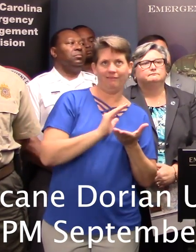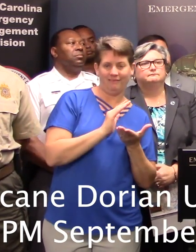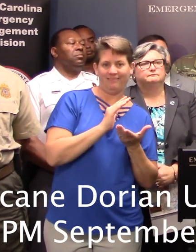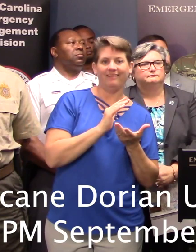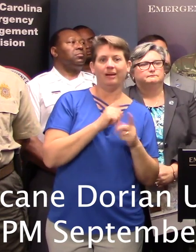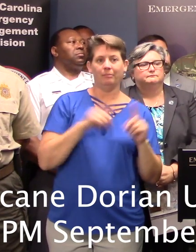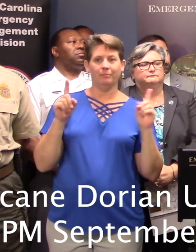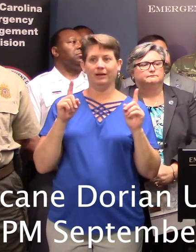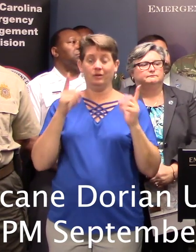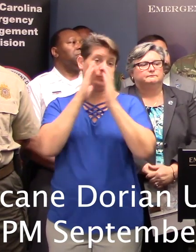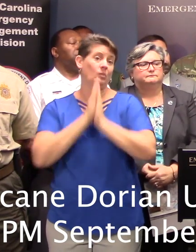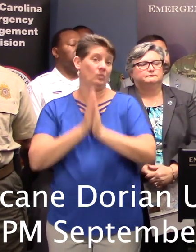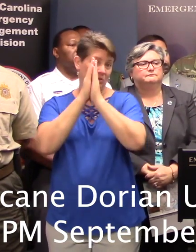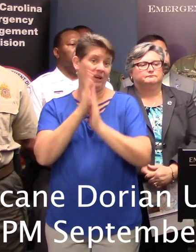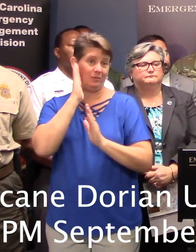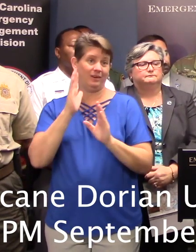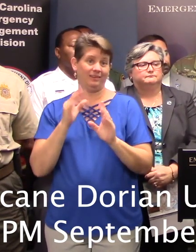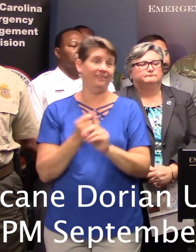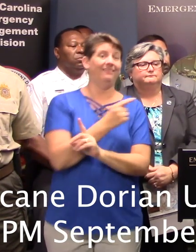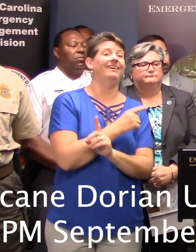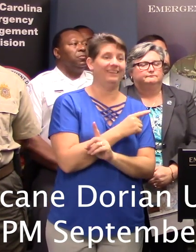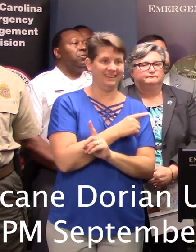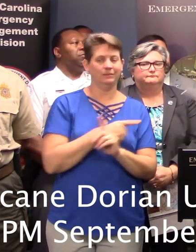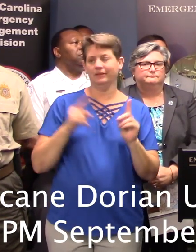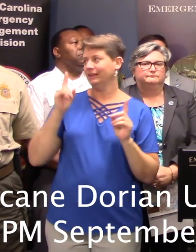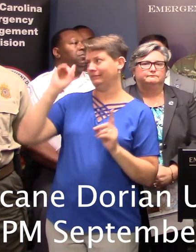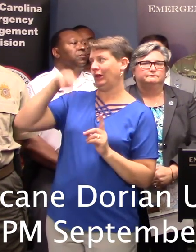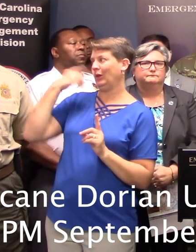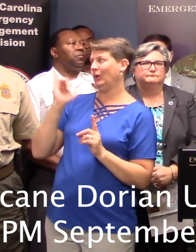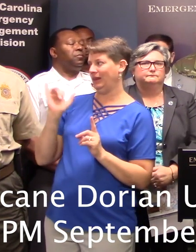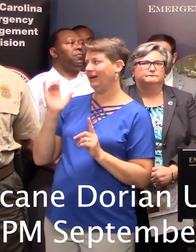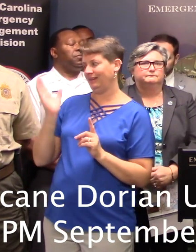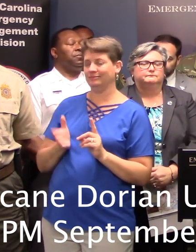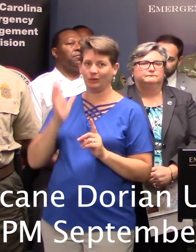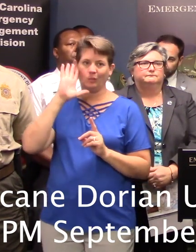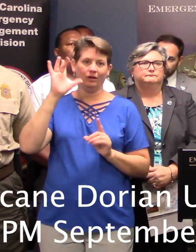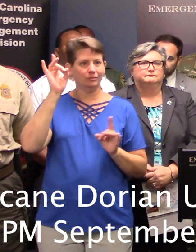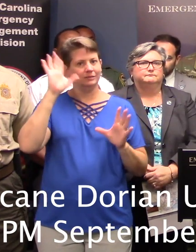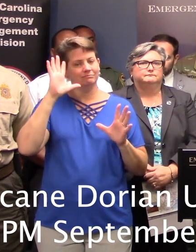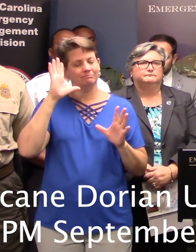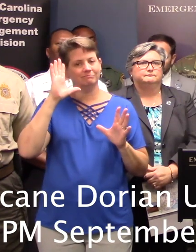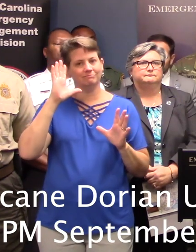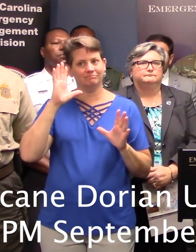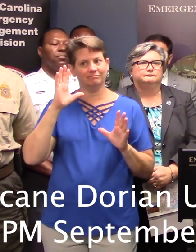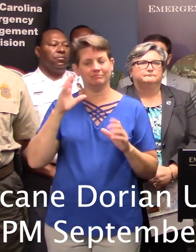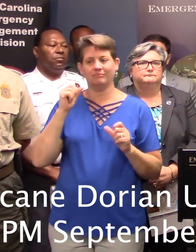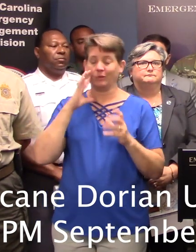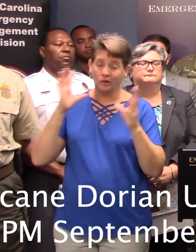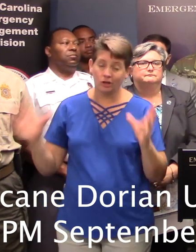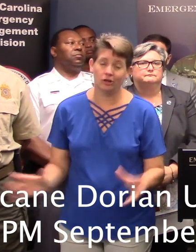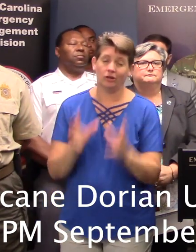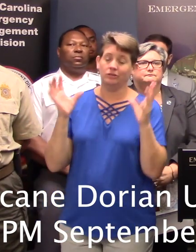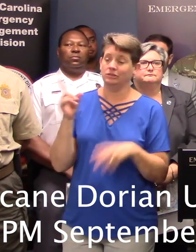are praying it'll turn outward. But it looks like it's going to be upon us. So we urge everyone,